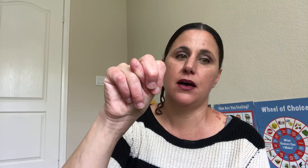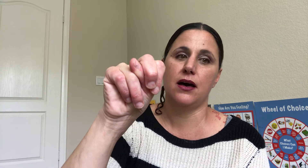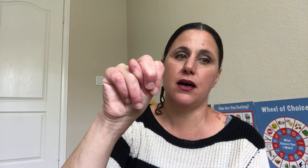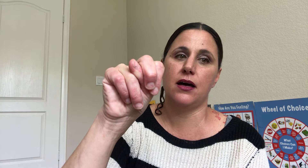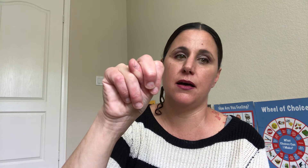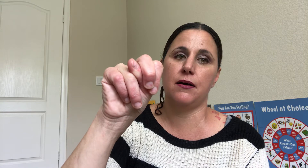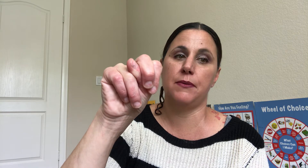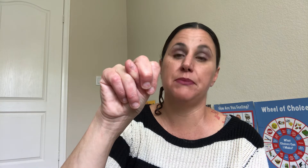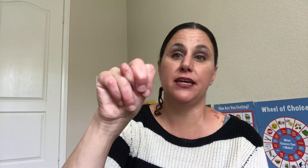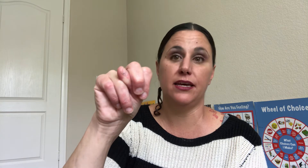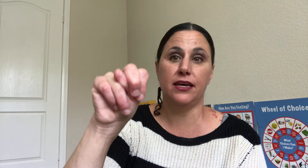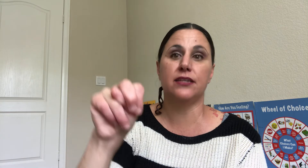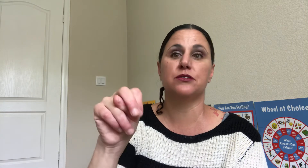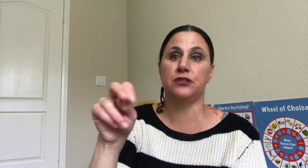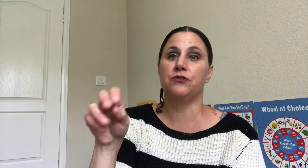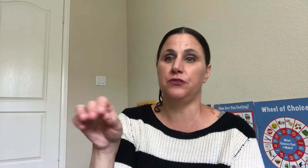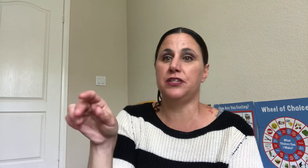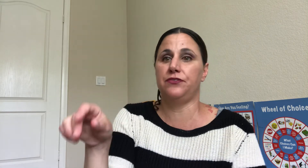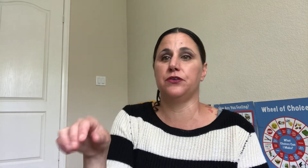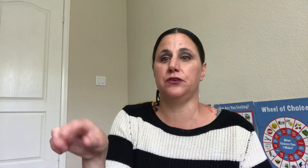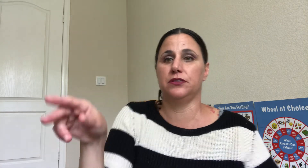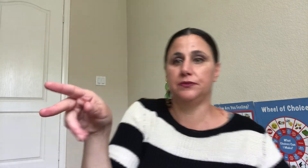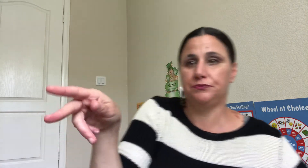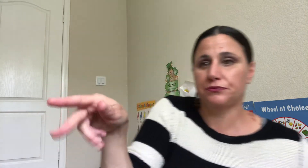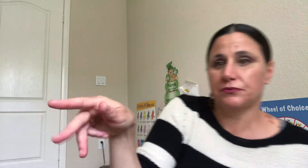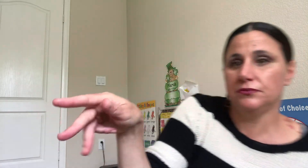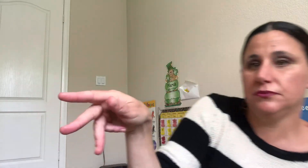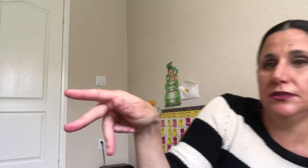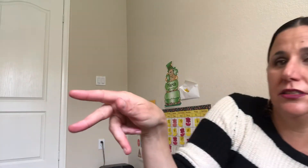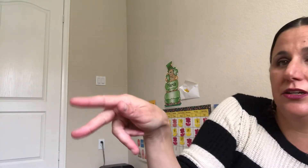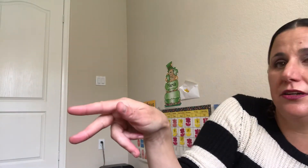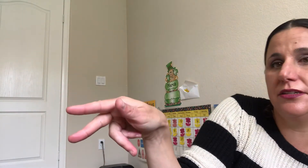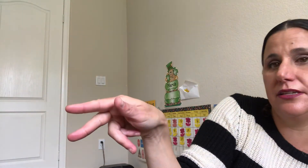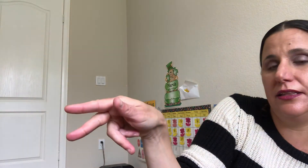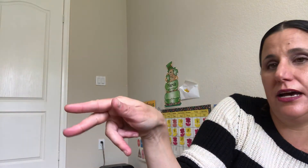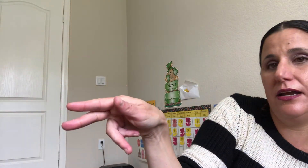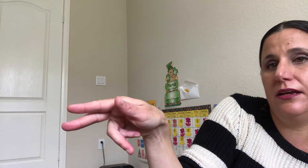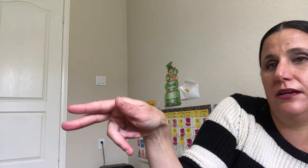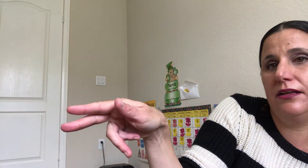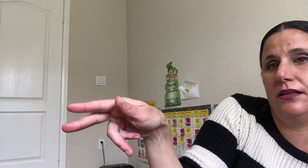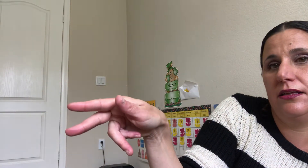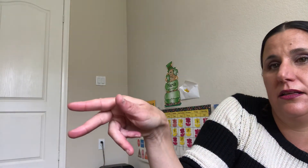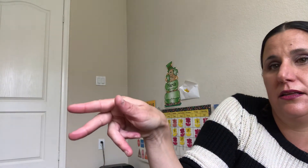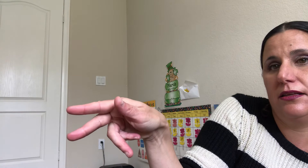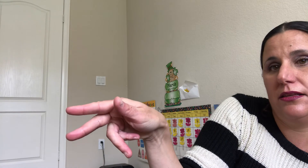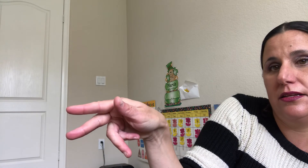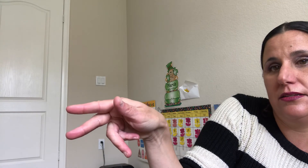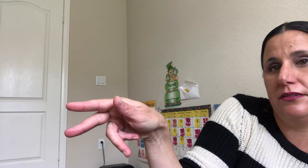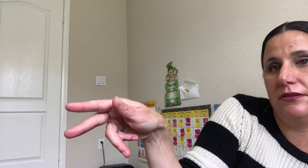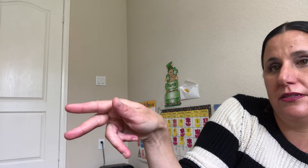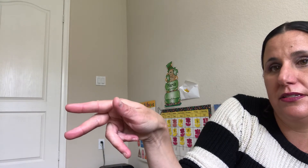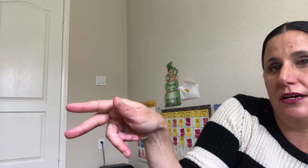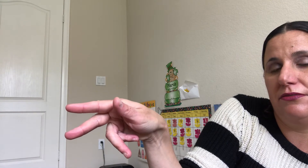Um, P is difficult. So you just like that. That's no one's tough.